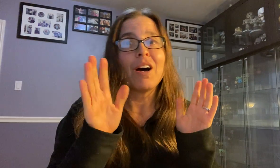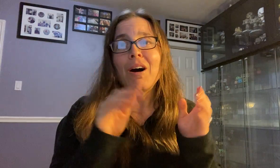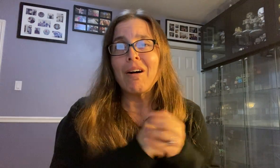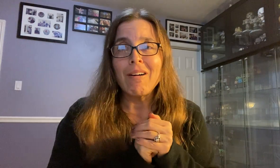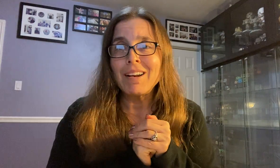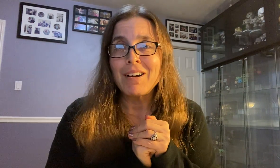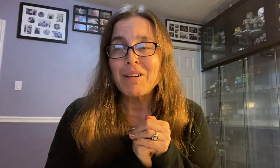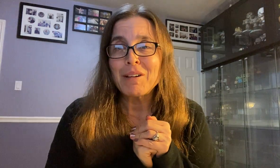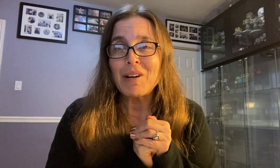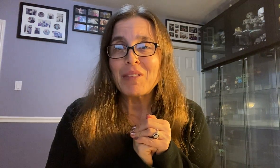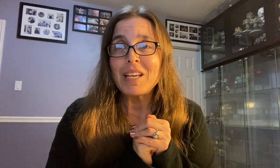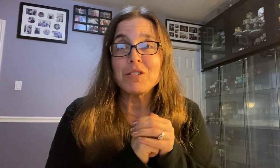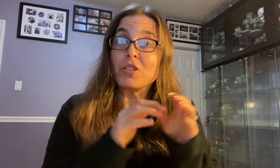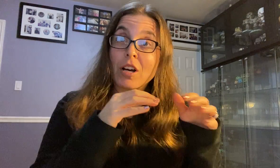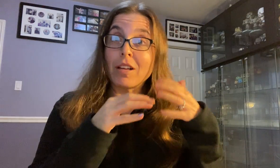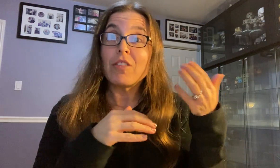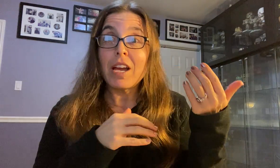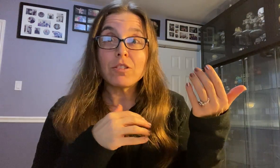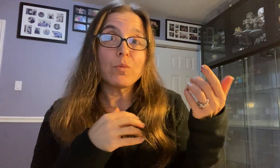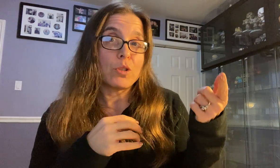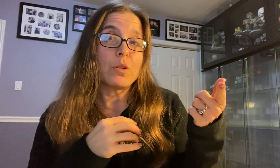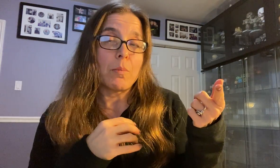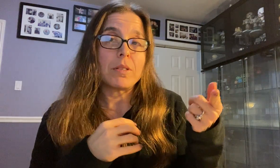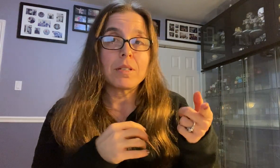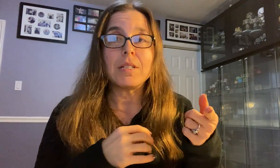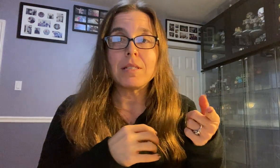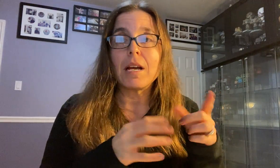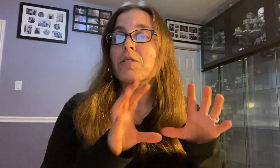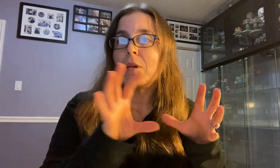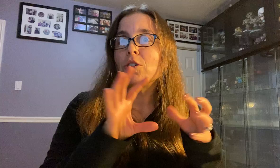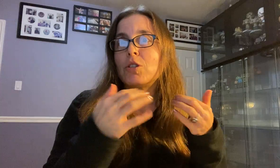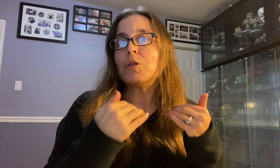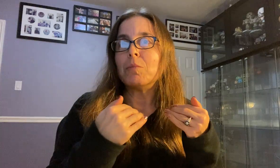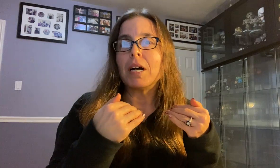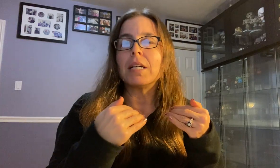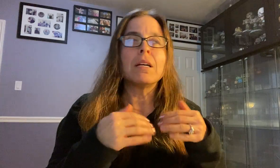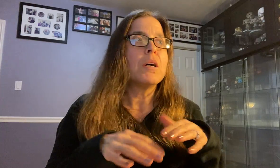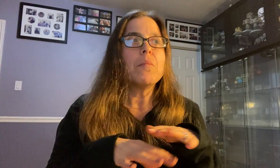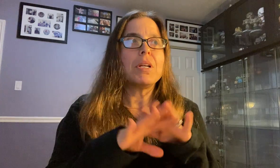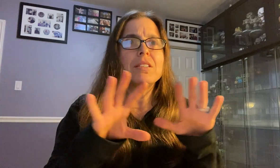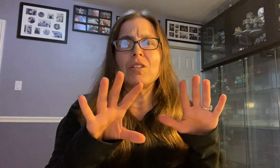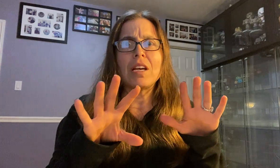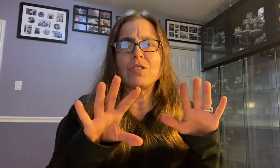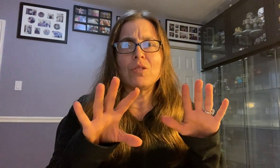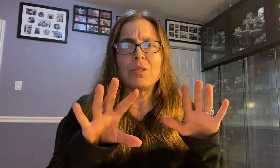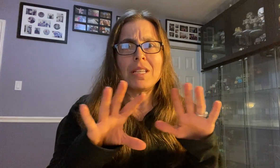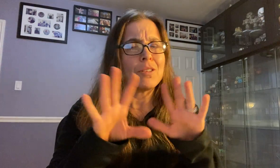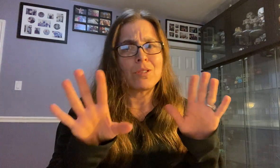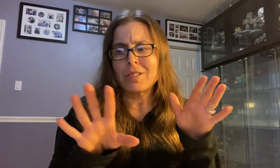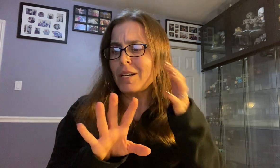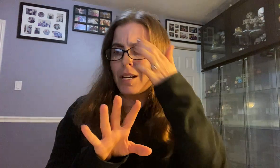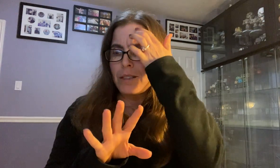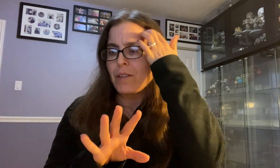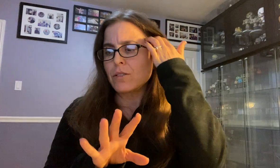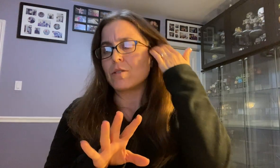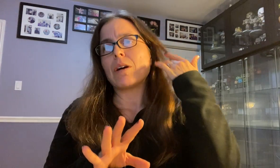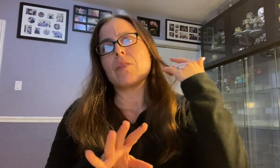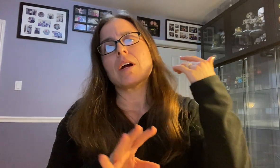oh, I don't give out the answers. The answer will show up on Sunday's announcement. I'll show you mine. But as you see, there's tons of answers out there.